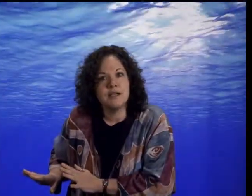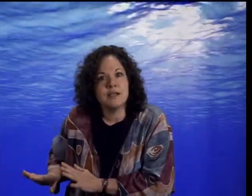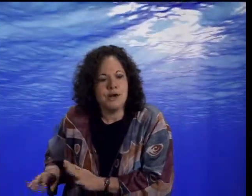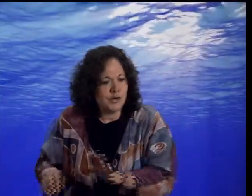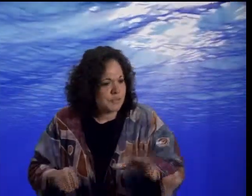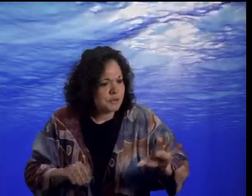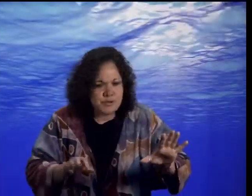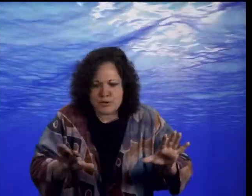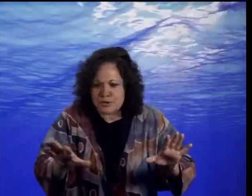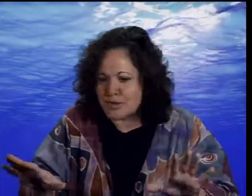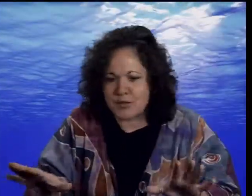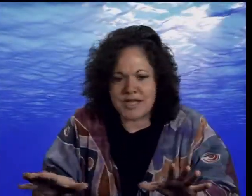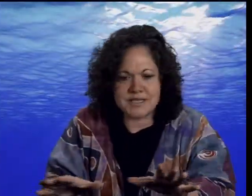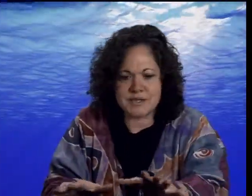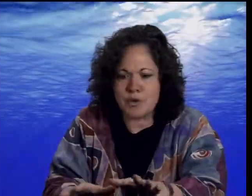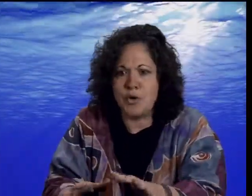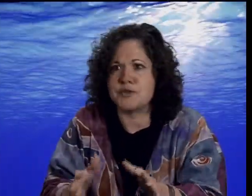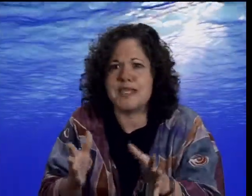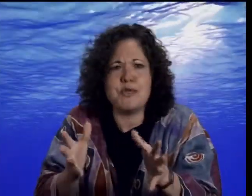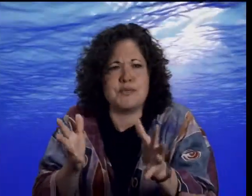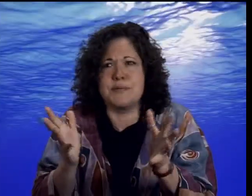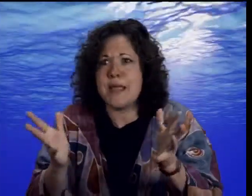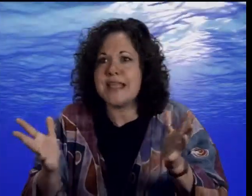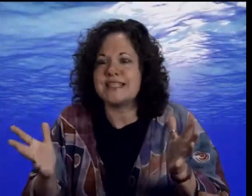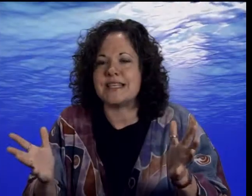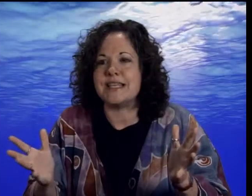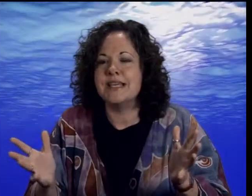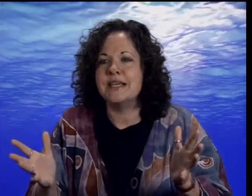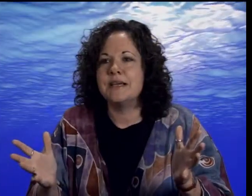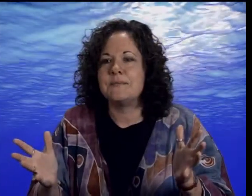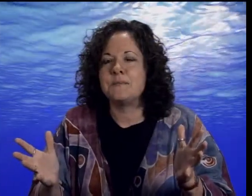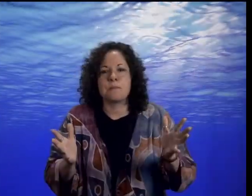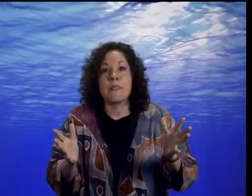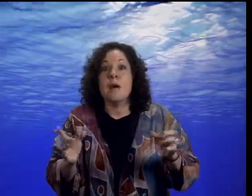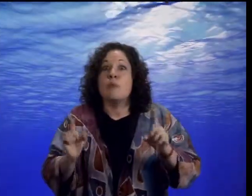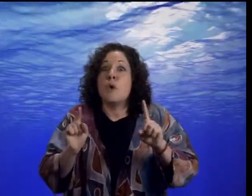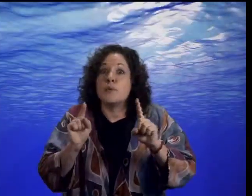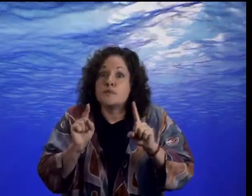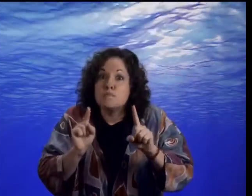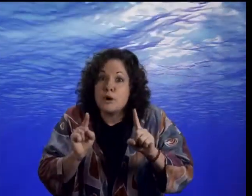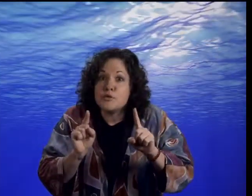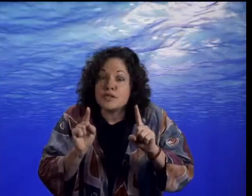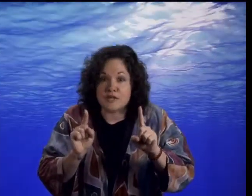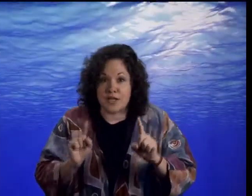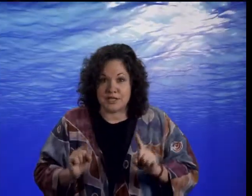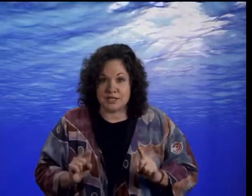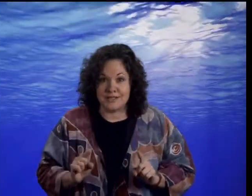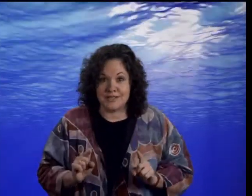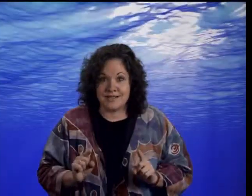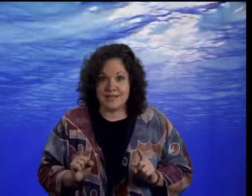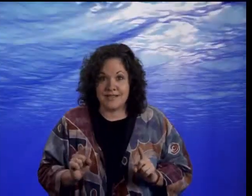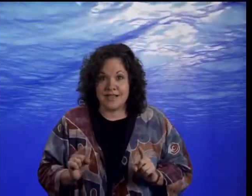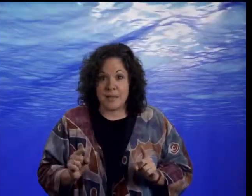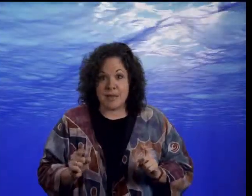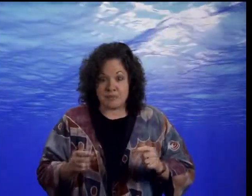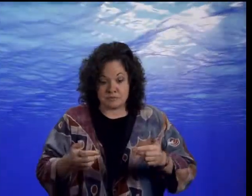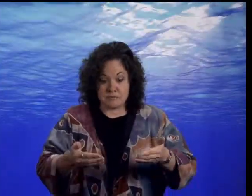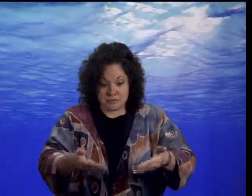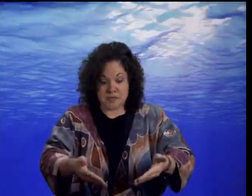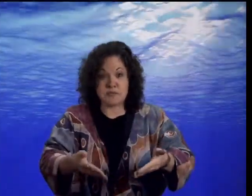All the blues, the reds, the golds. He was amazing! But what was most astonishing about this